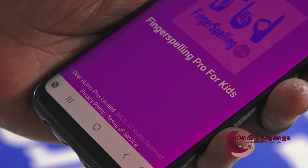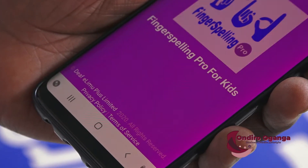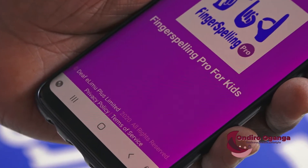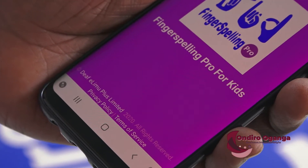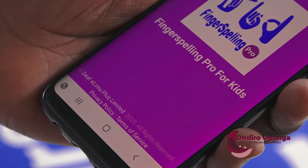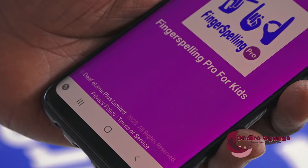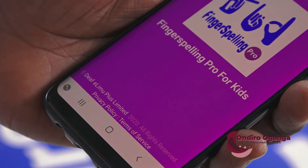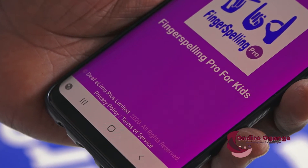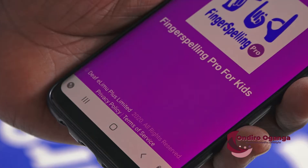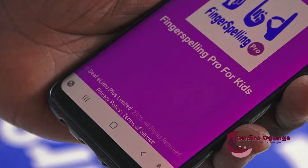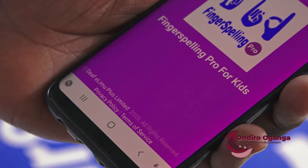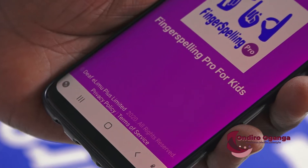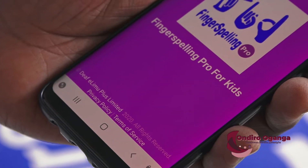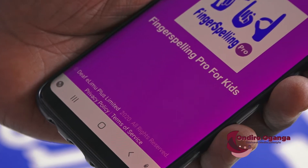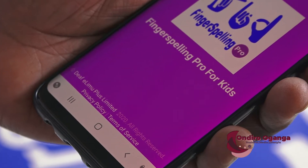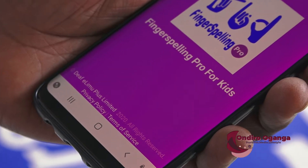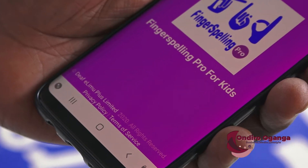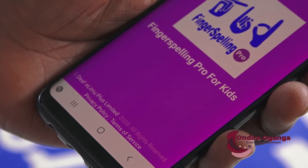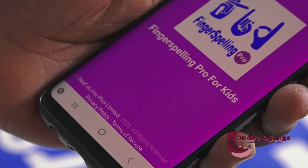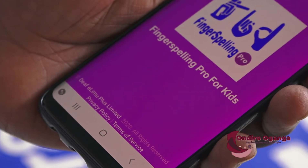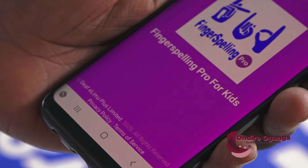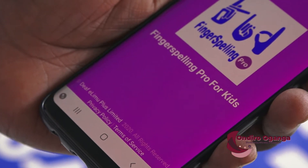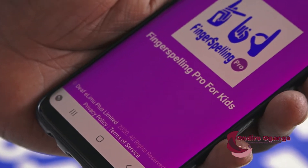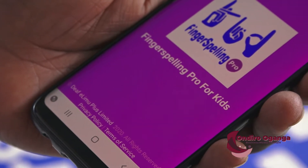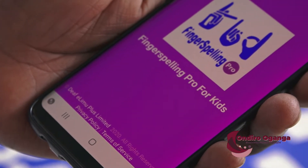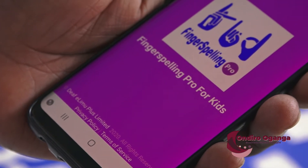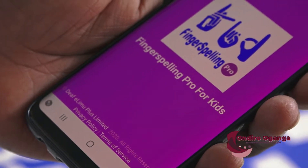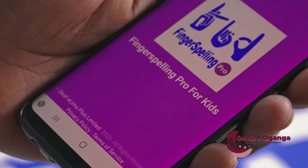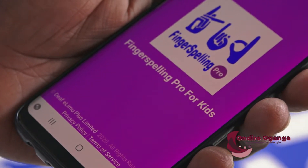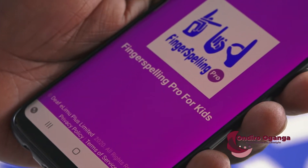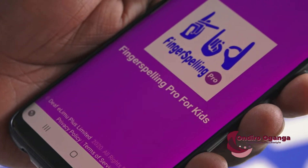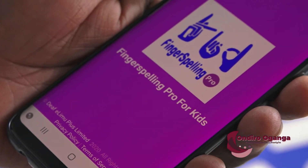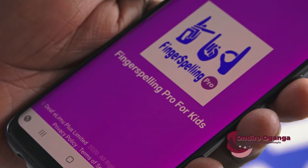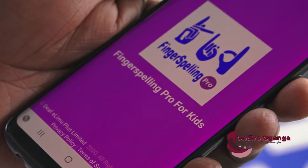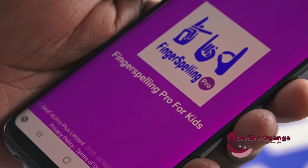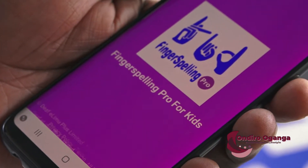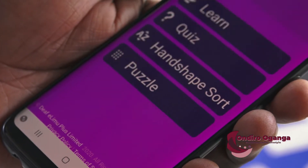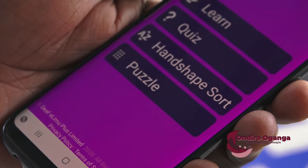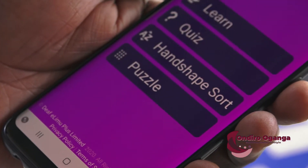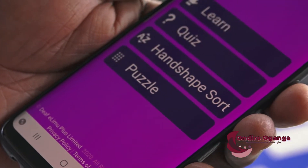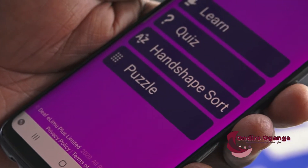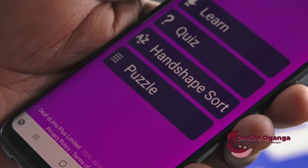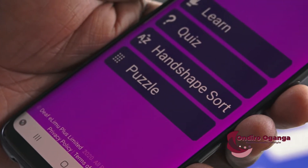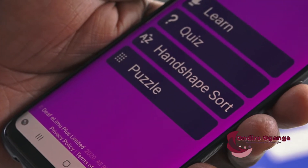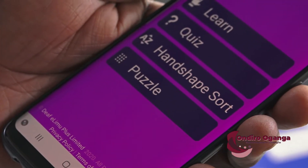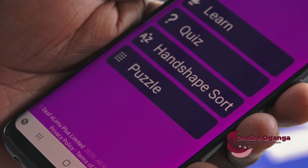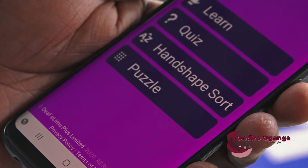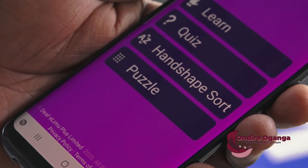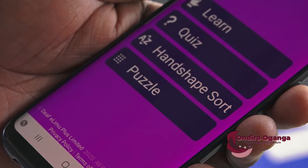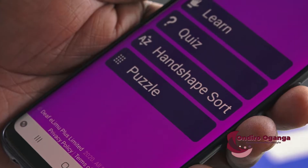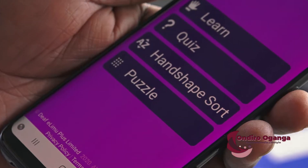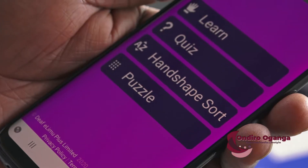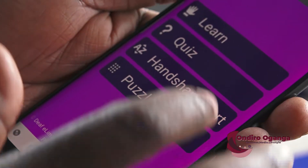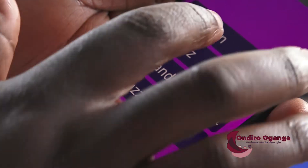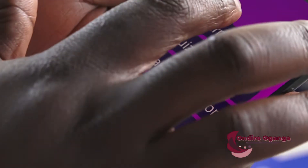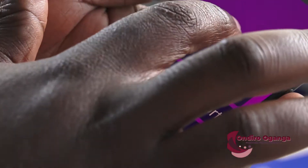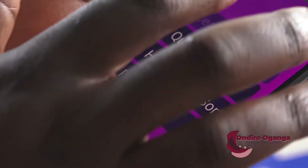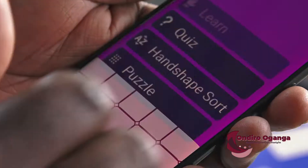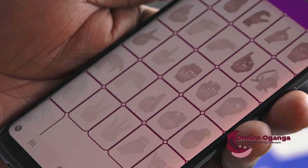besides other forms of written communication, all communication to people living with disabilities has to be facilitated through a